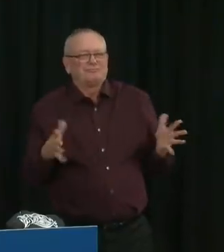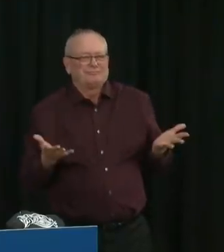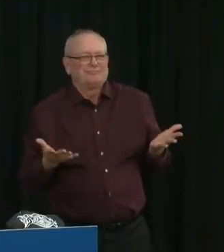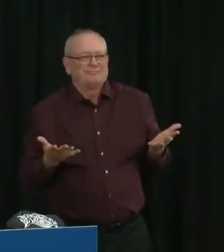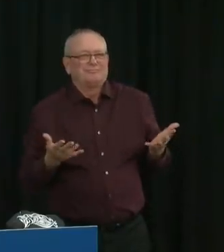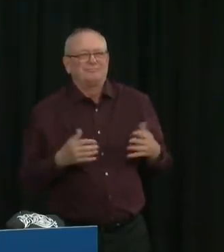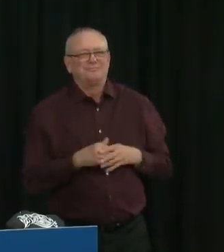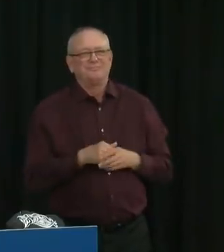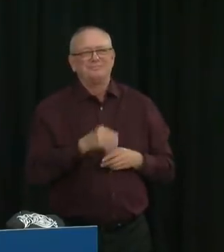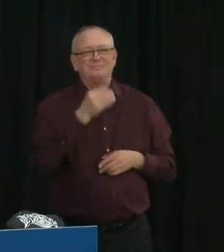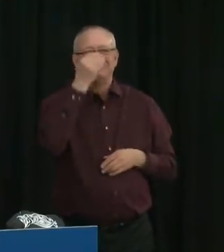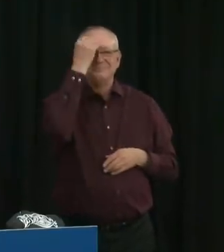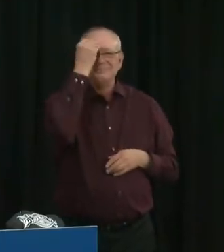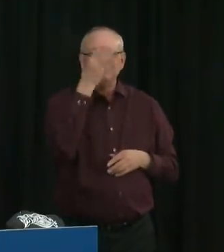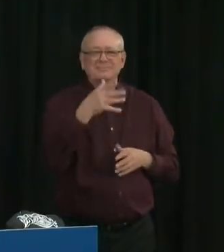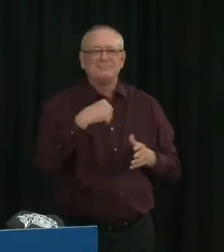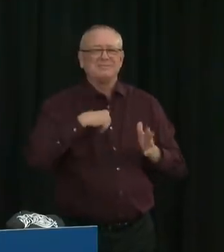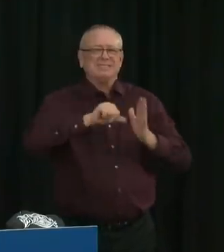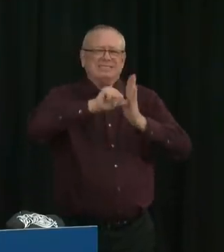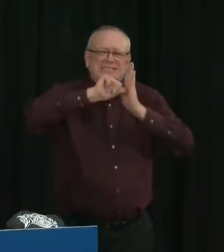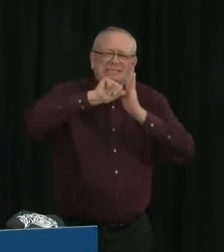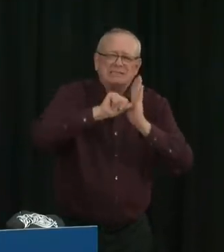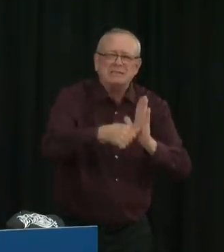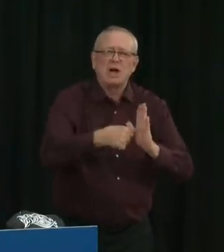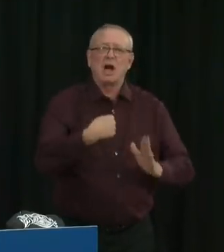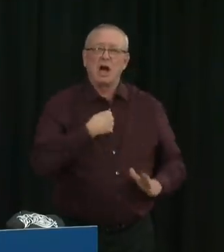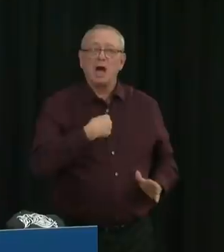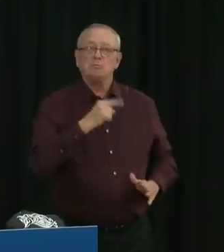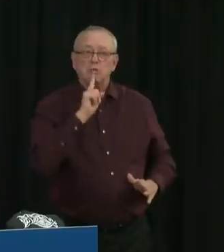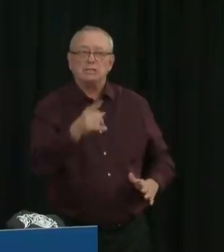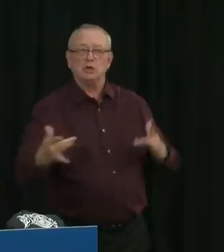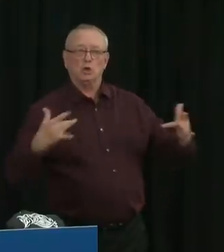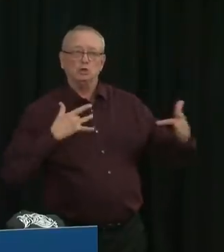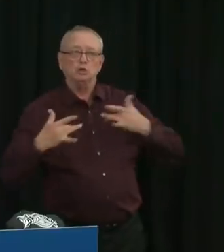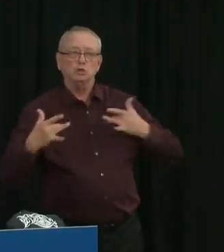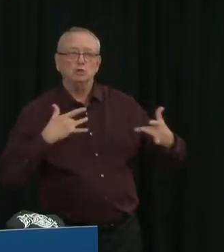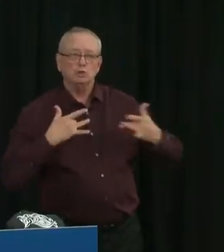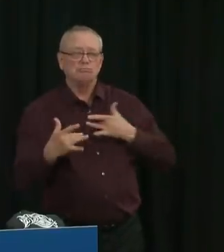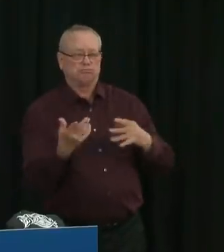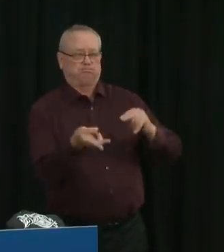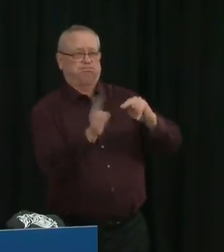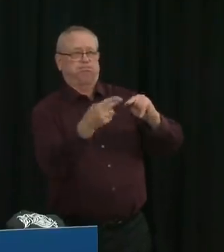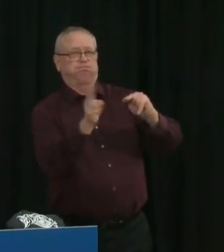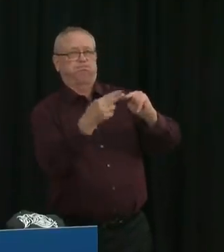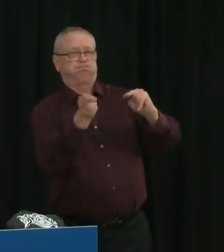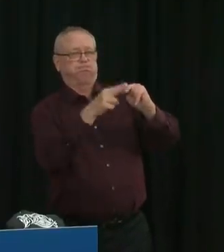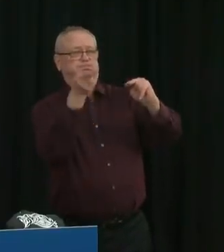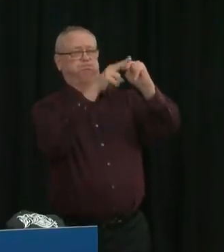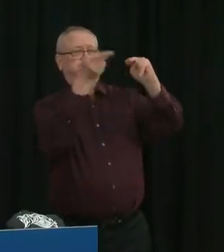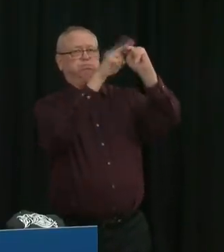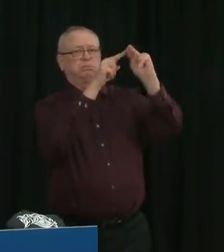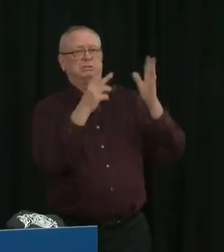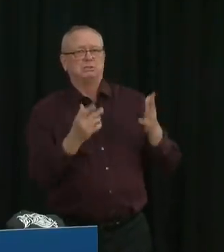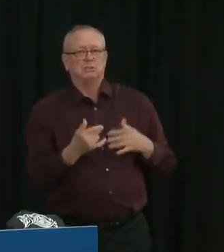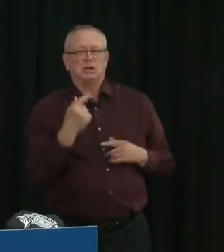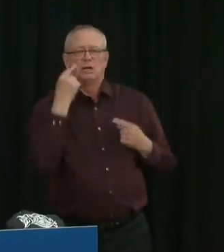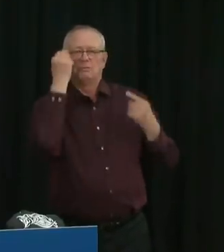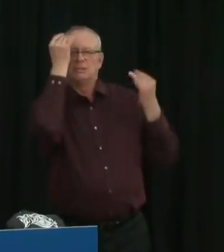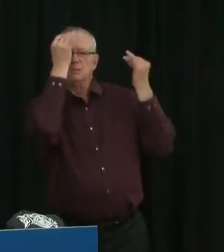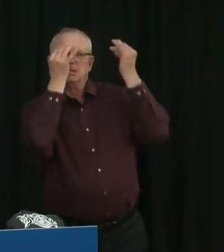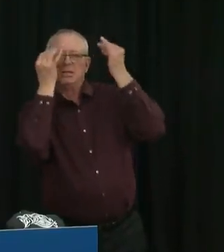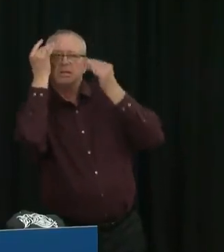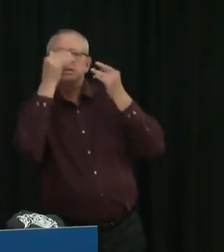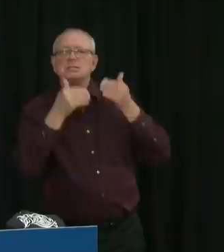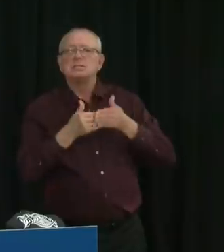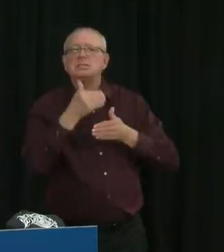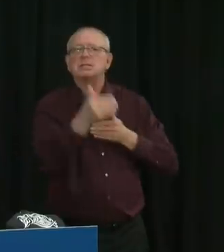in numbers. We are looking seriously at the spread and determining what our next steps should be. I know